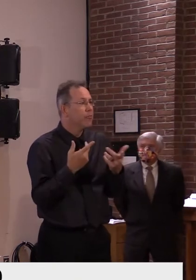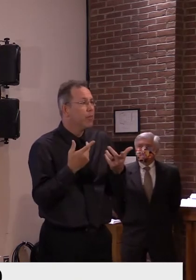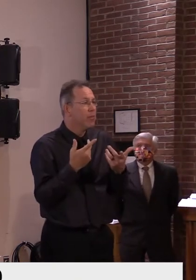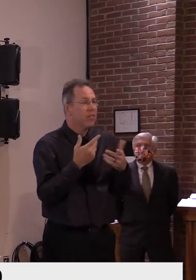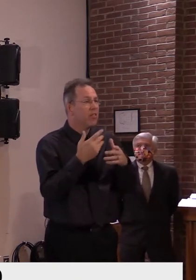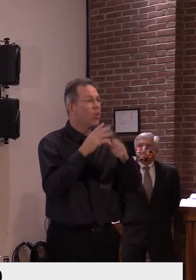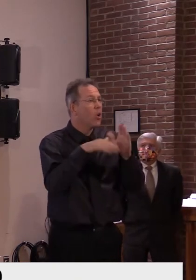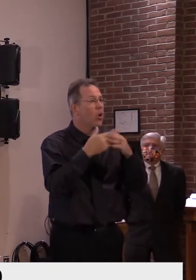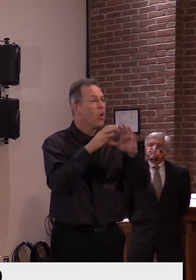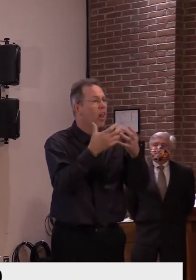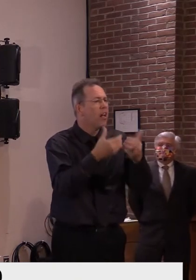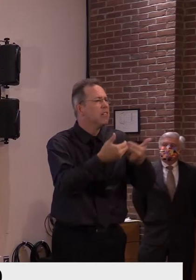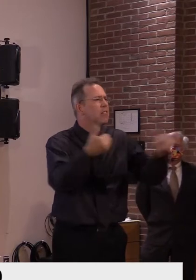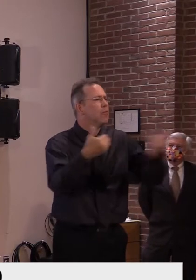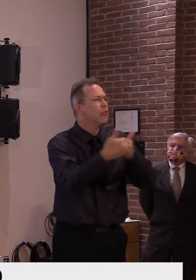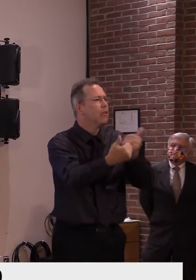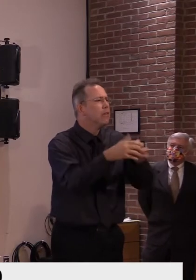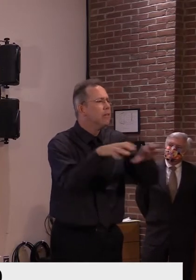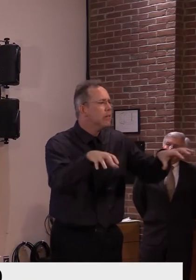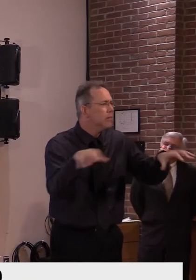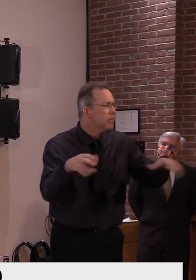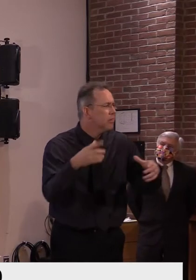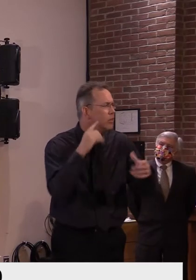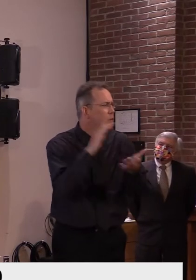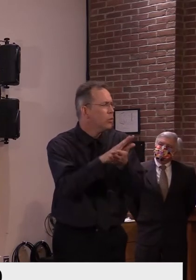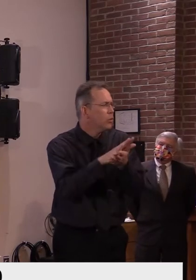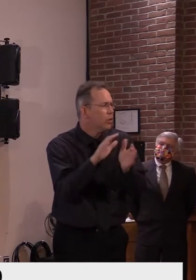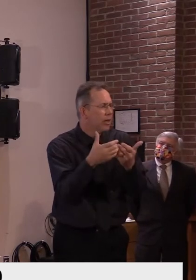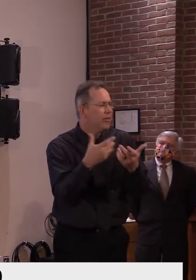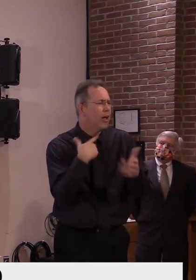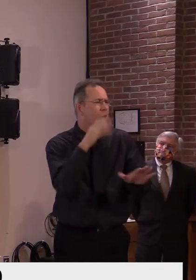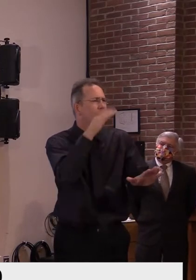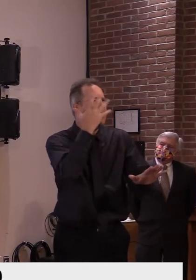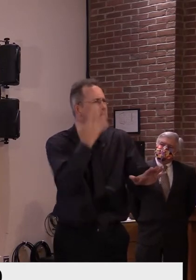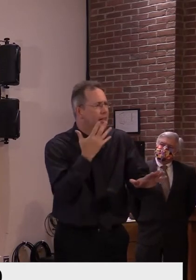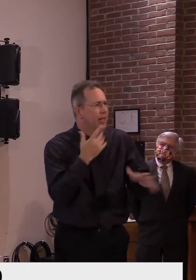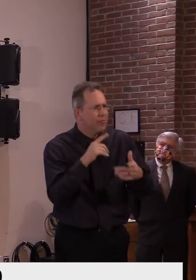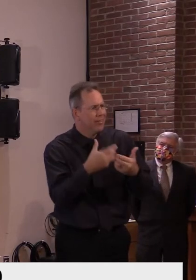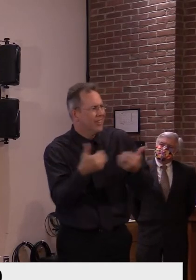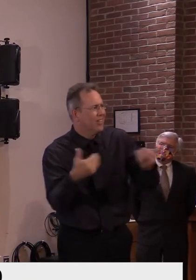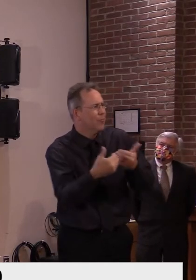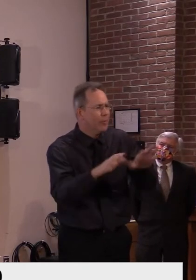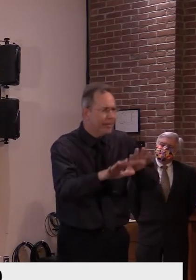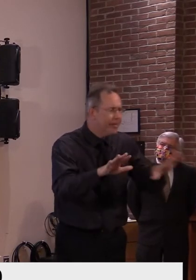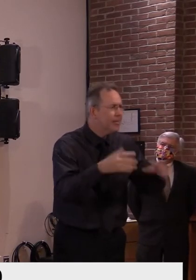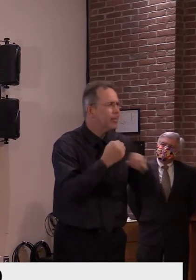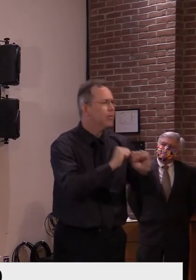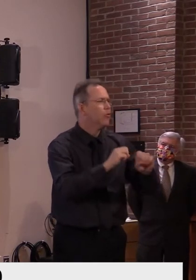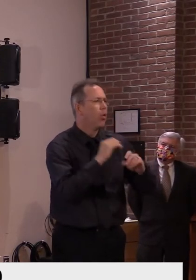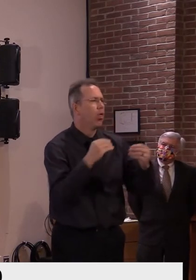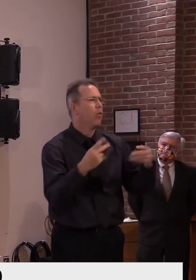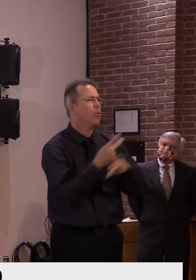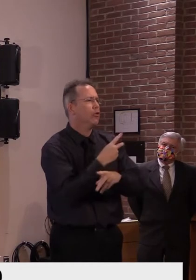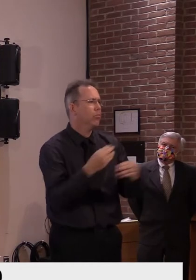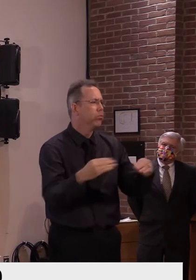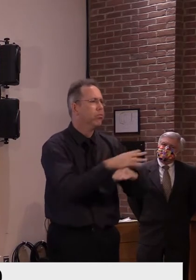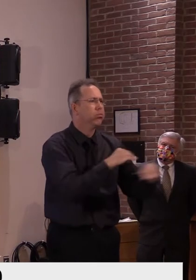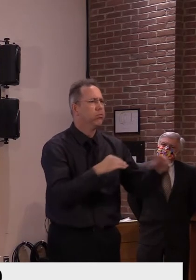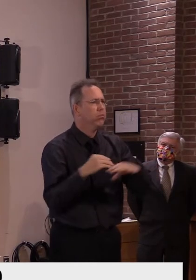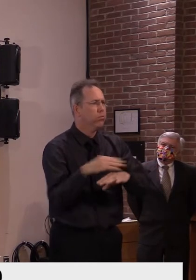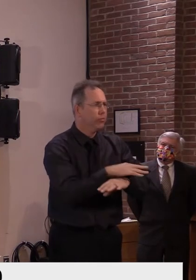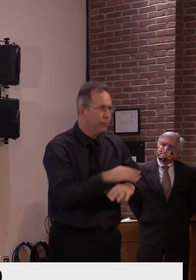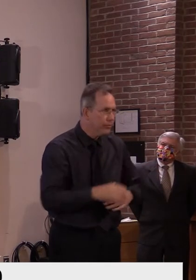I agree with the slide that Commissioner Peechek had up from abundant other states because the bottom line